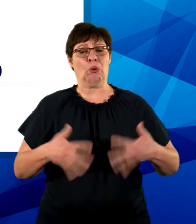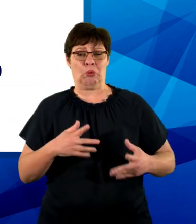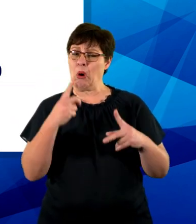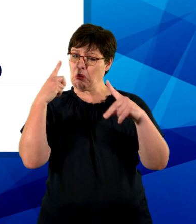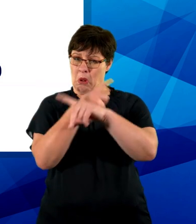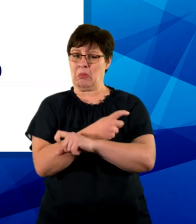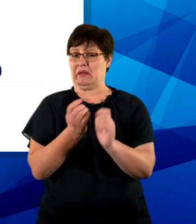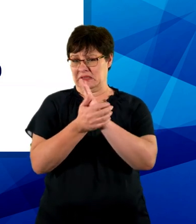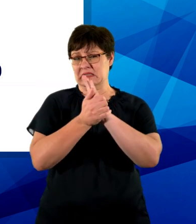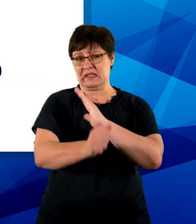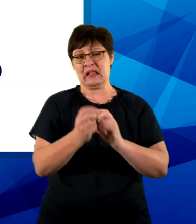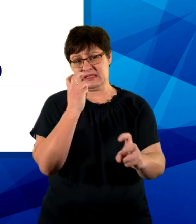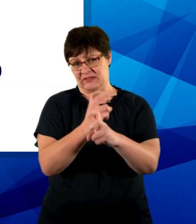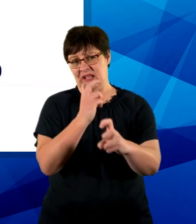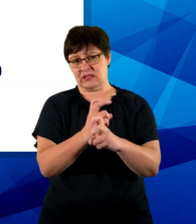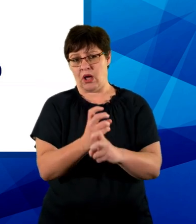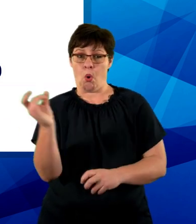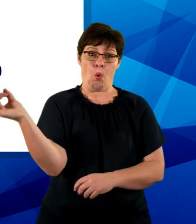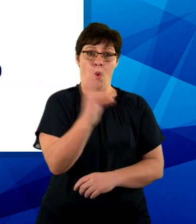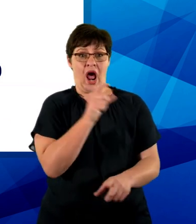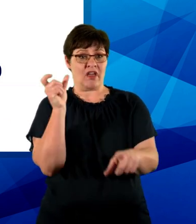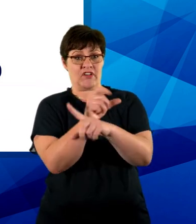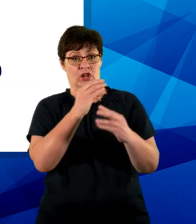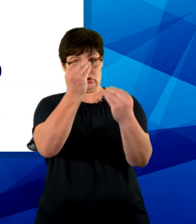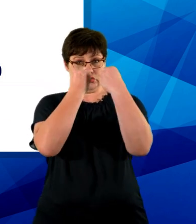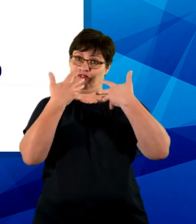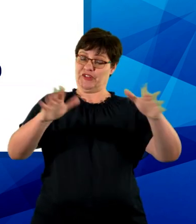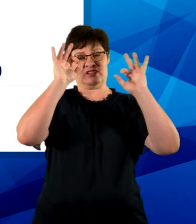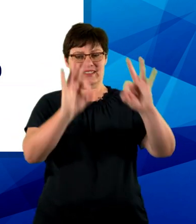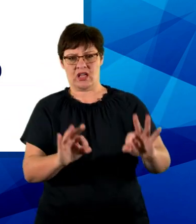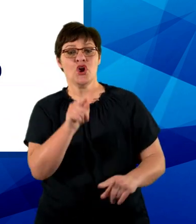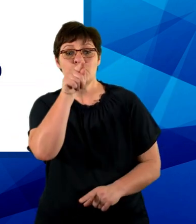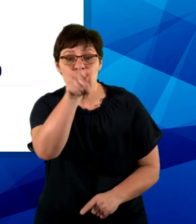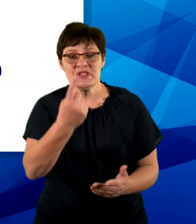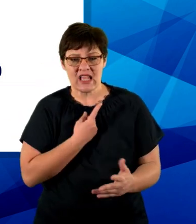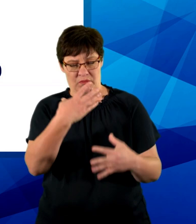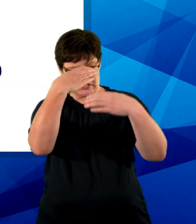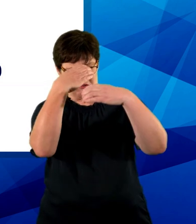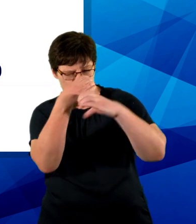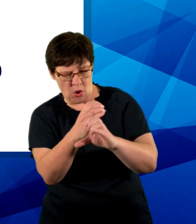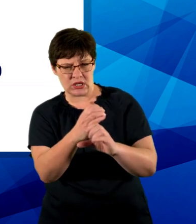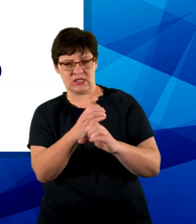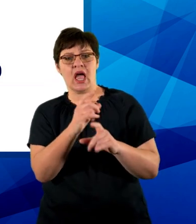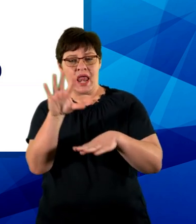cannot be taught in one video. It is something you need to deliberately focus on when planning and reviewing your writing.